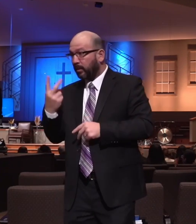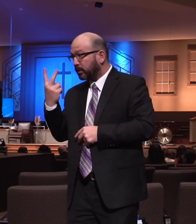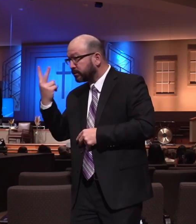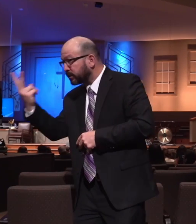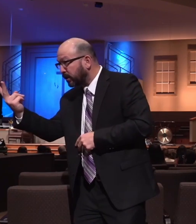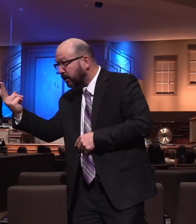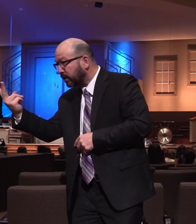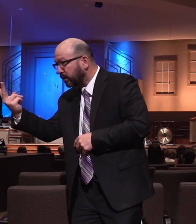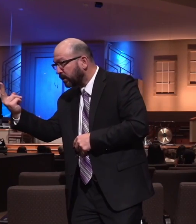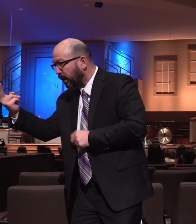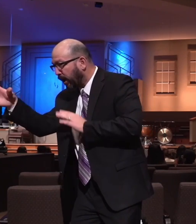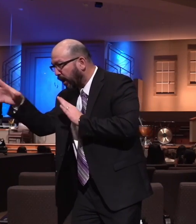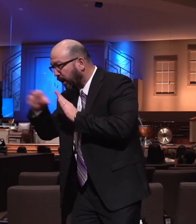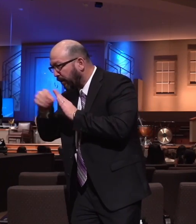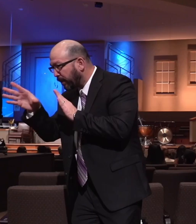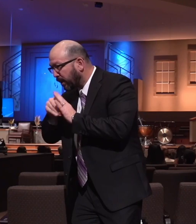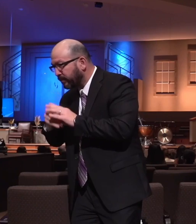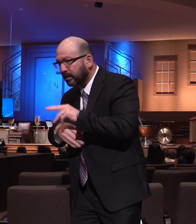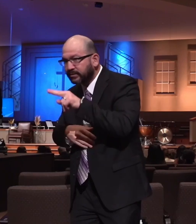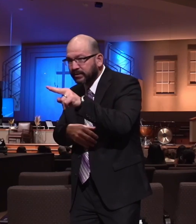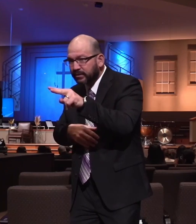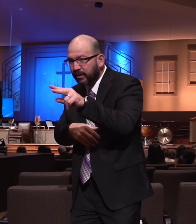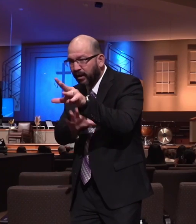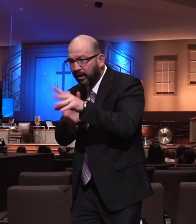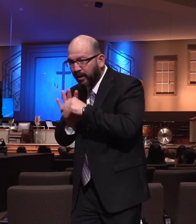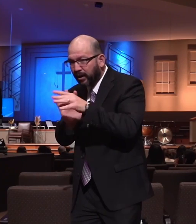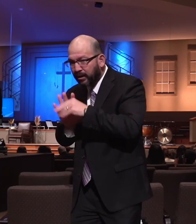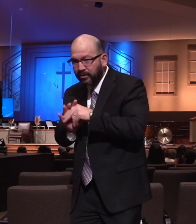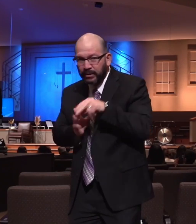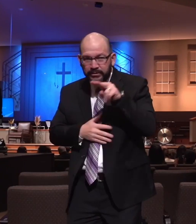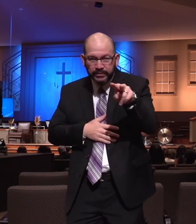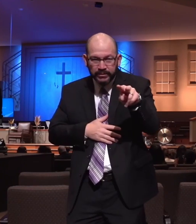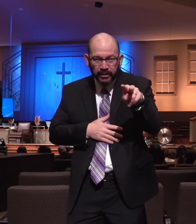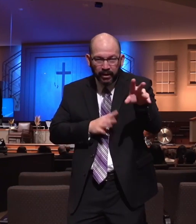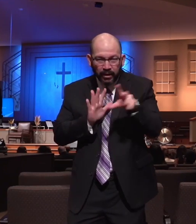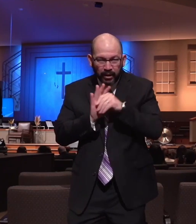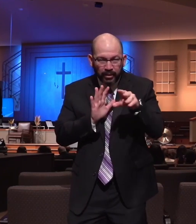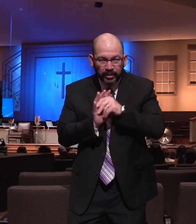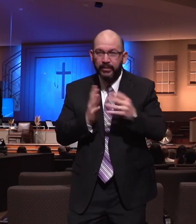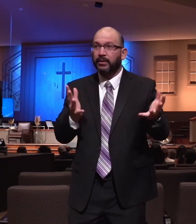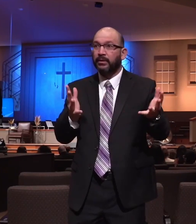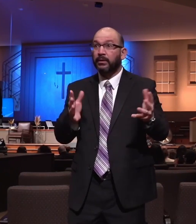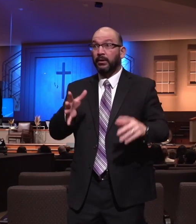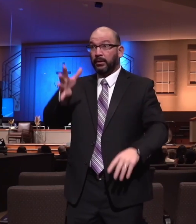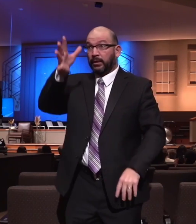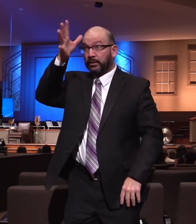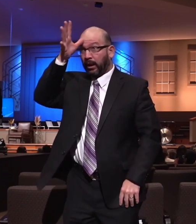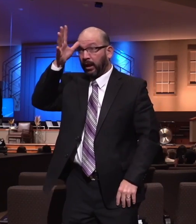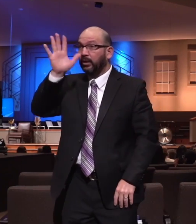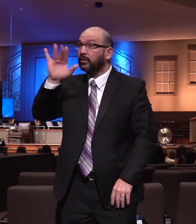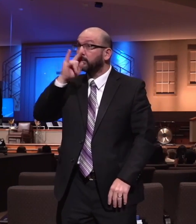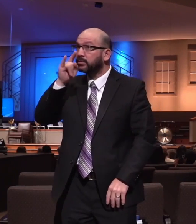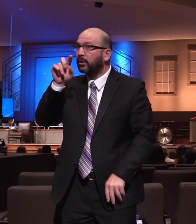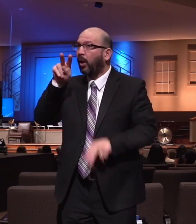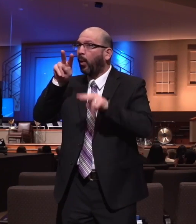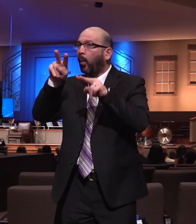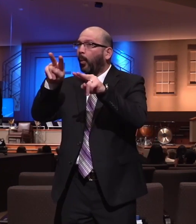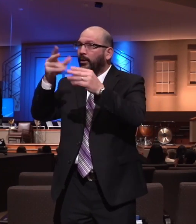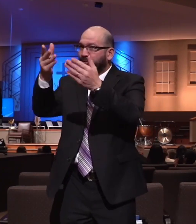people see. People do what people see. Now listen, dads, your children, in their interaction